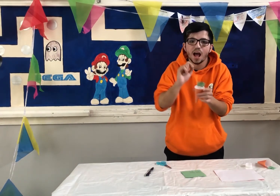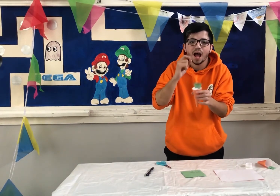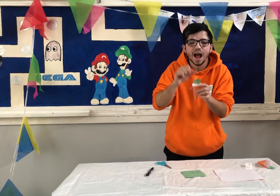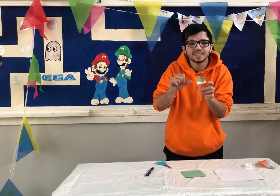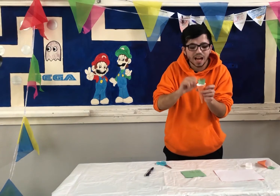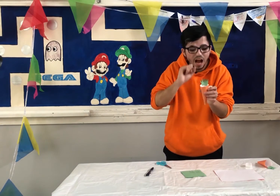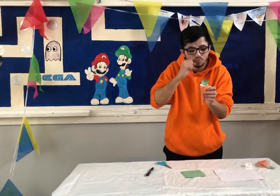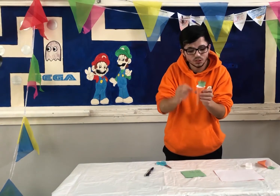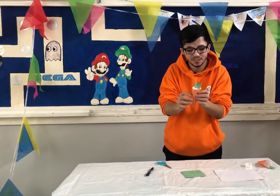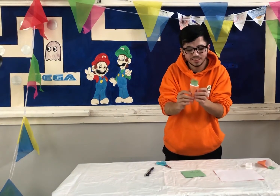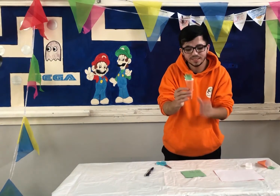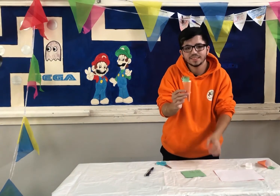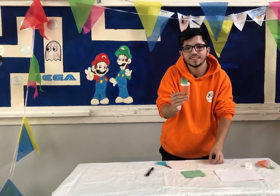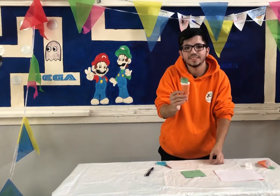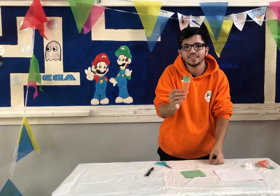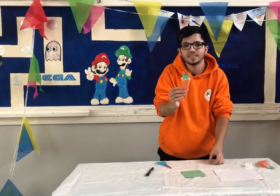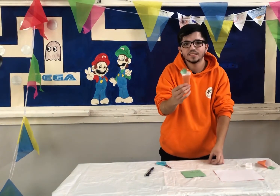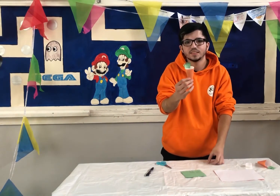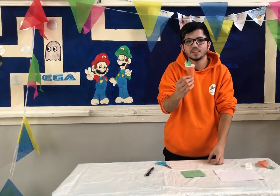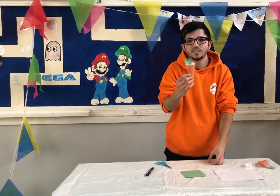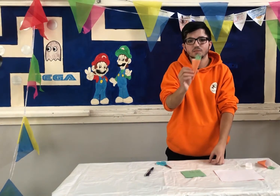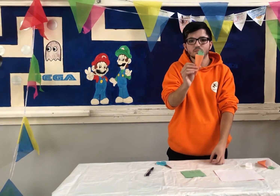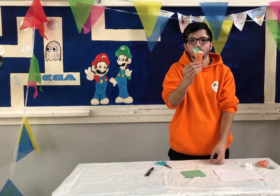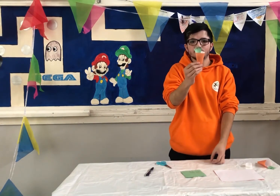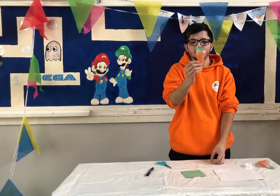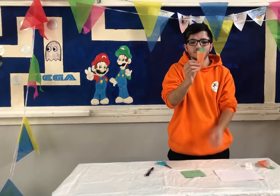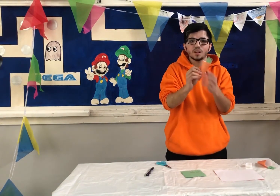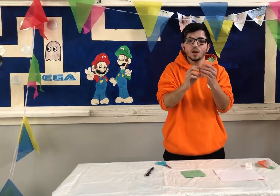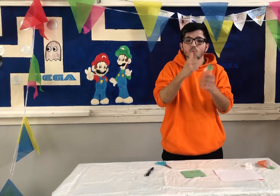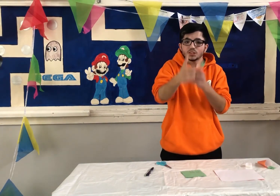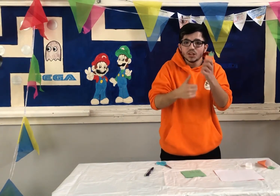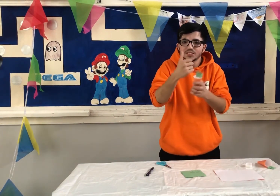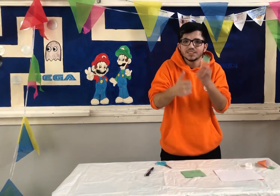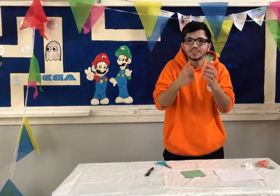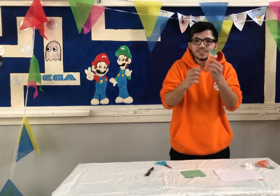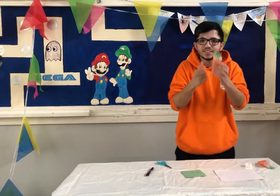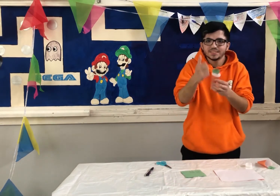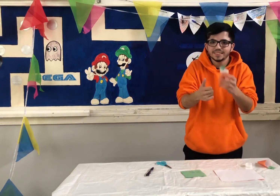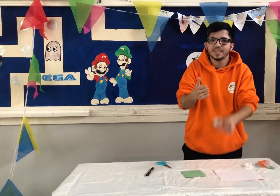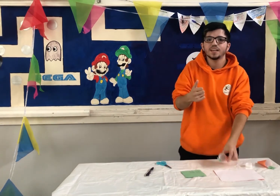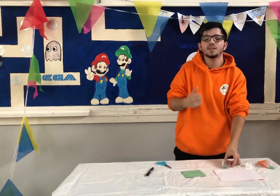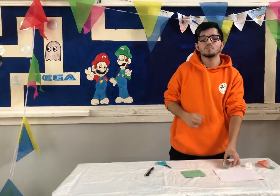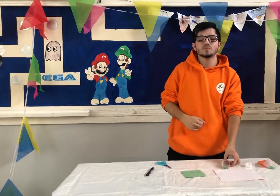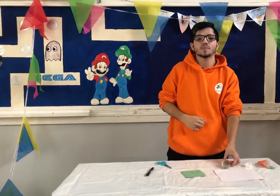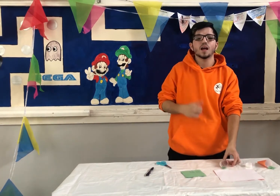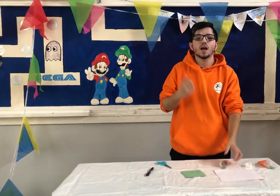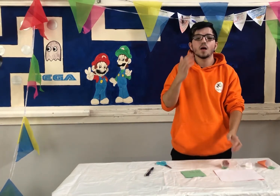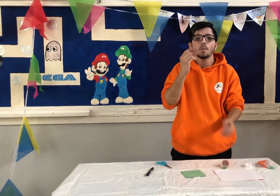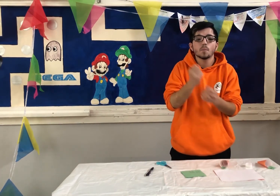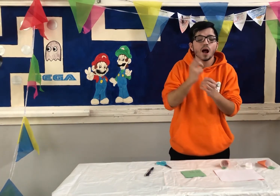And that's it. This is our Easter egg basket in the shape of a carrot. How great is that? Okay, well done for your efforts at home.